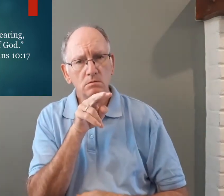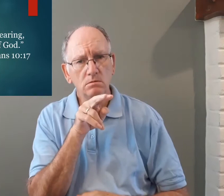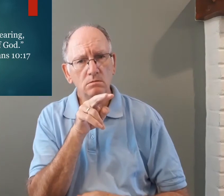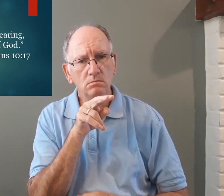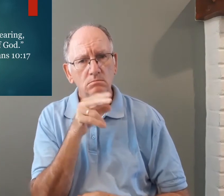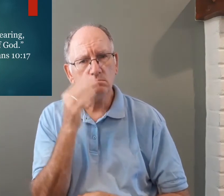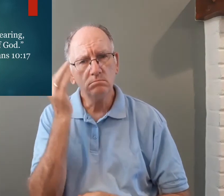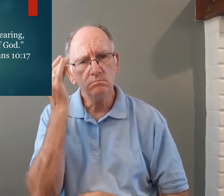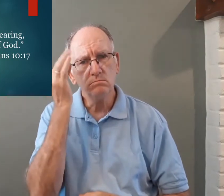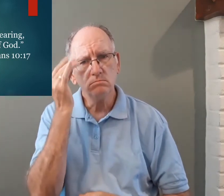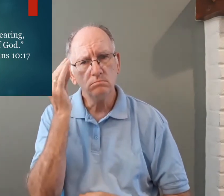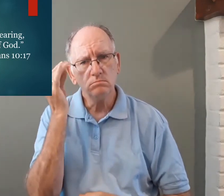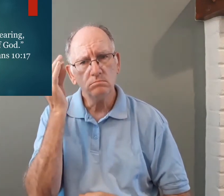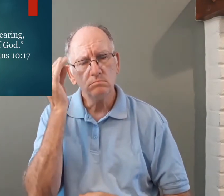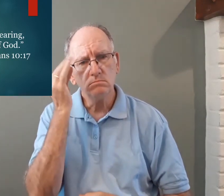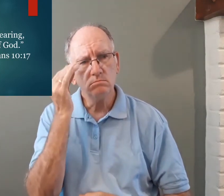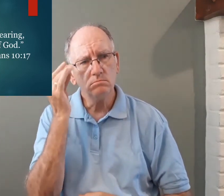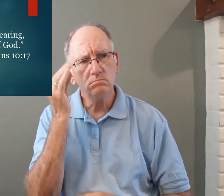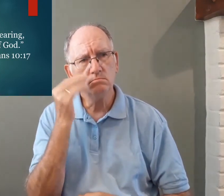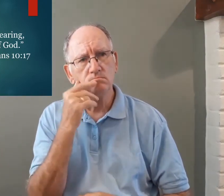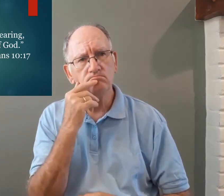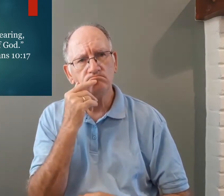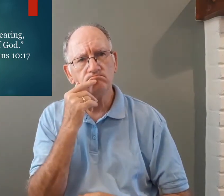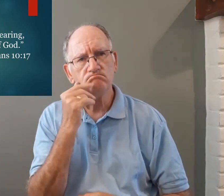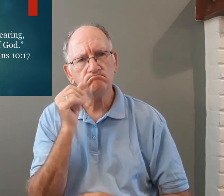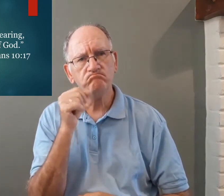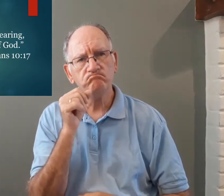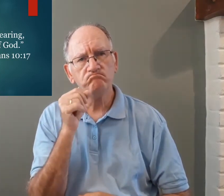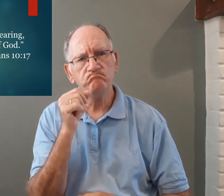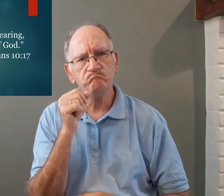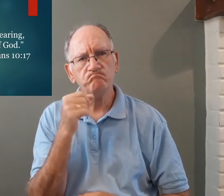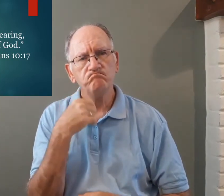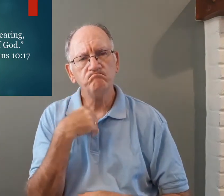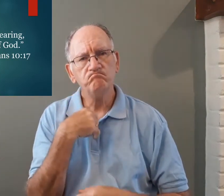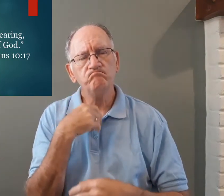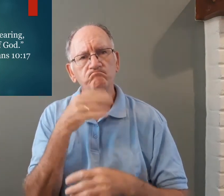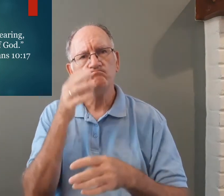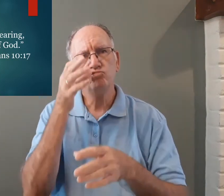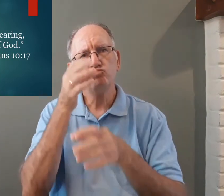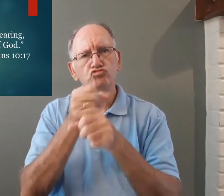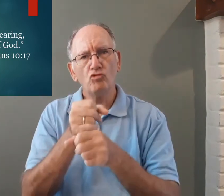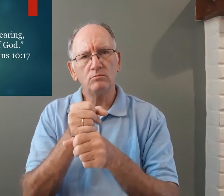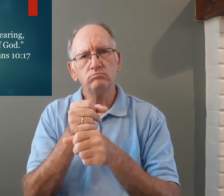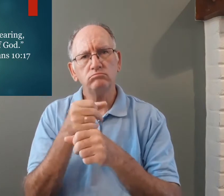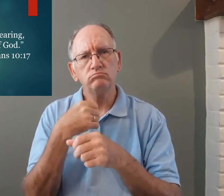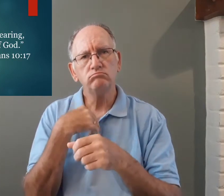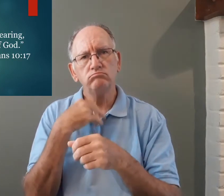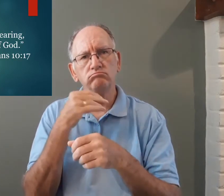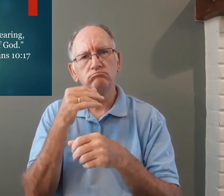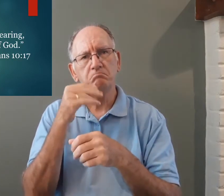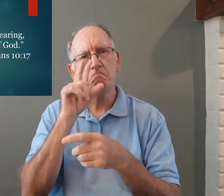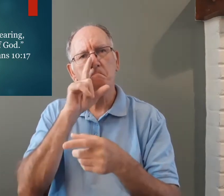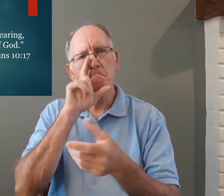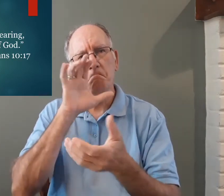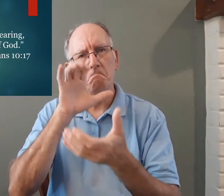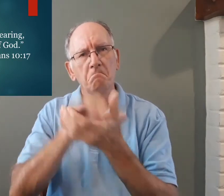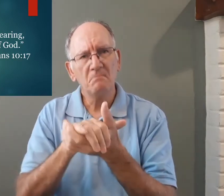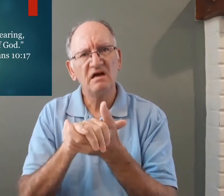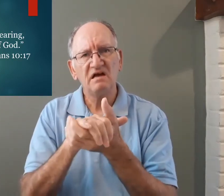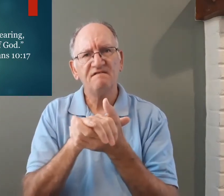the word of God you meditate on that you think about it and then you decide yes I want to